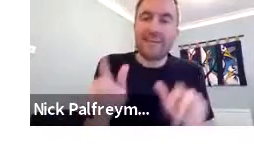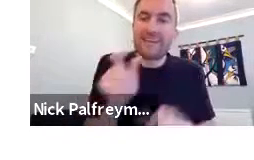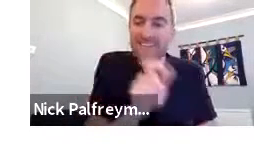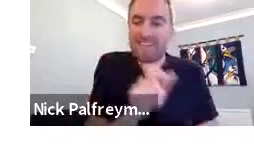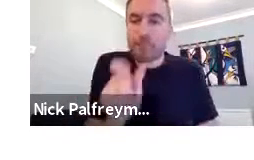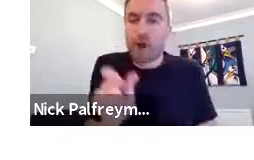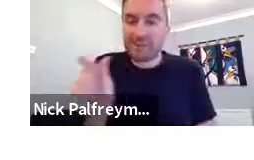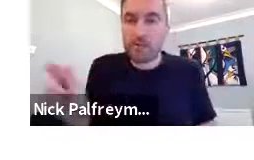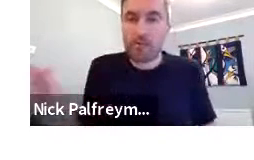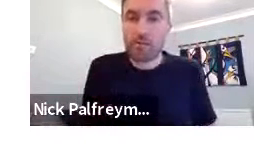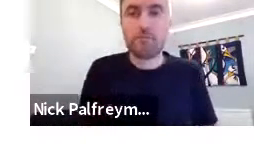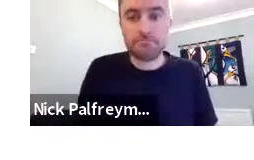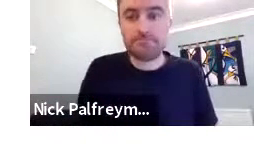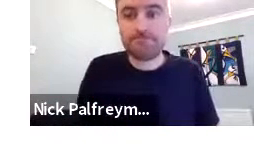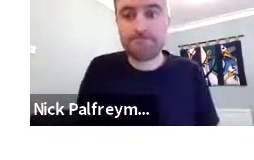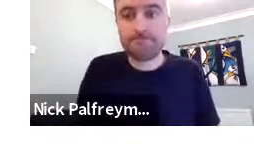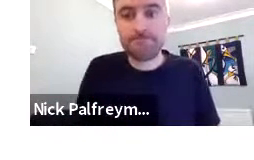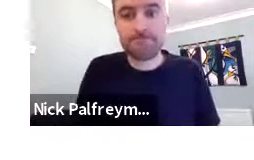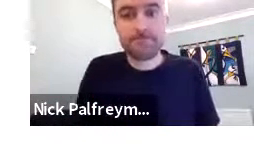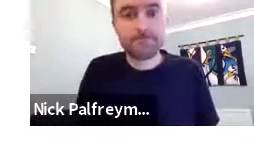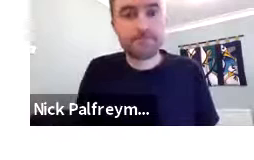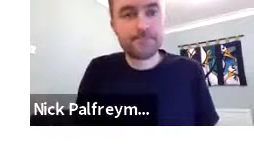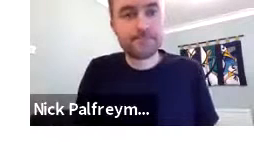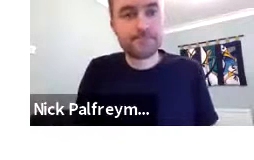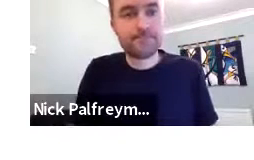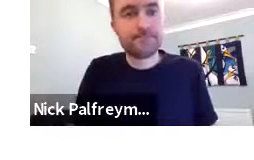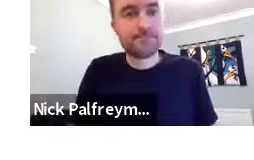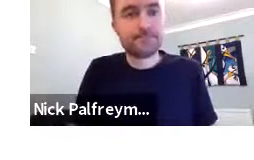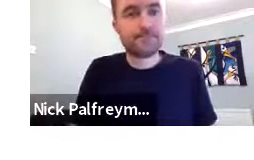So, there are four different completive particles.